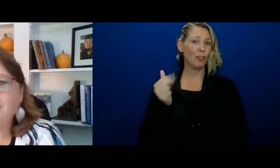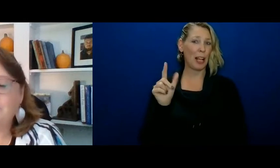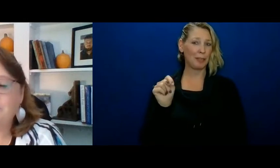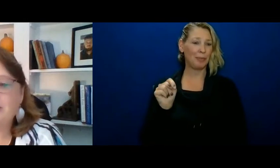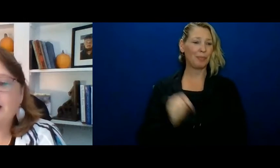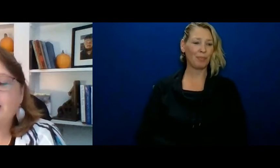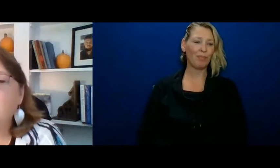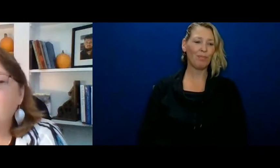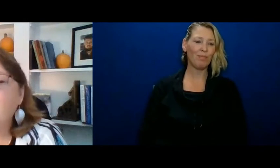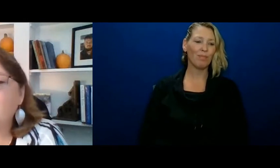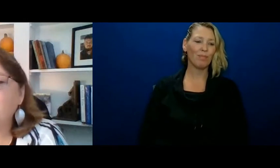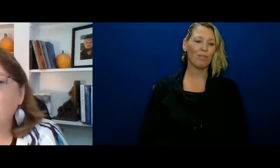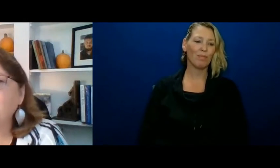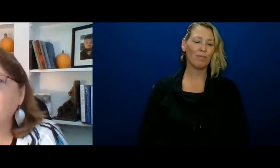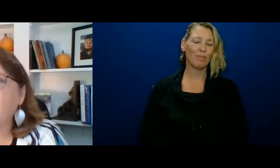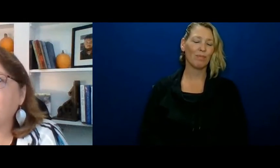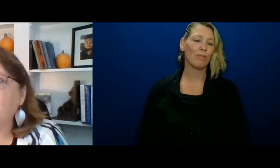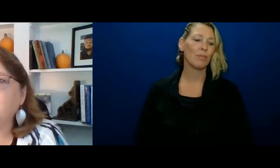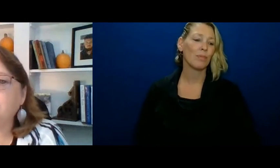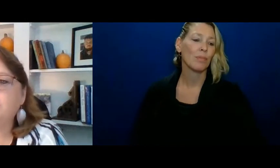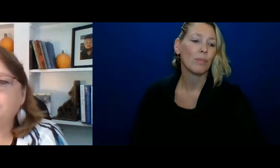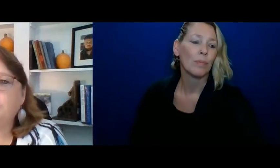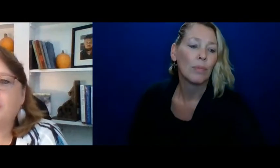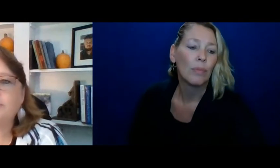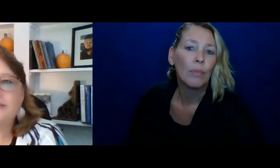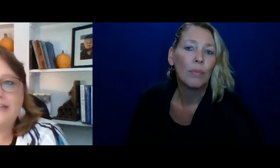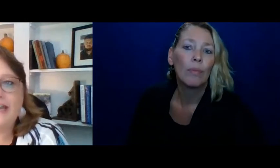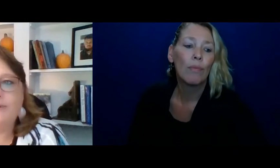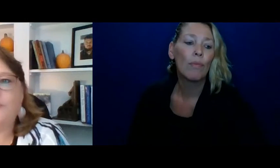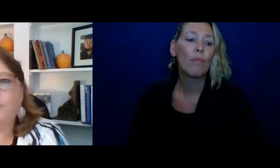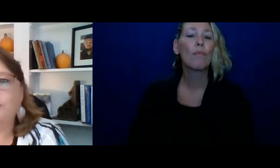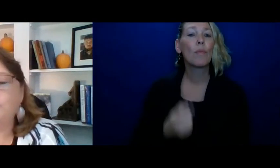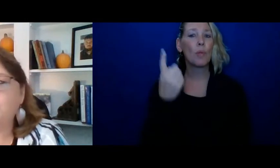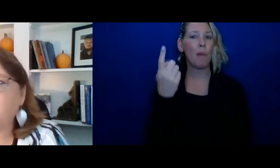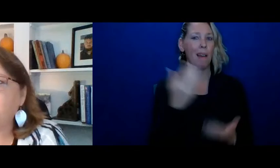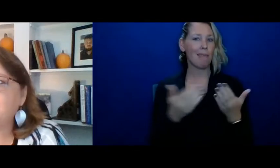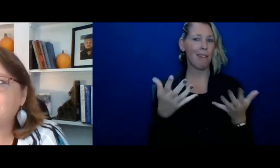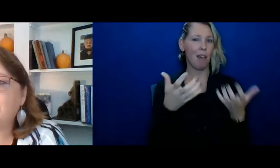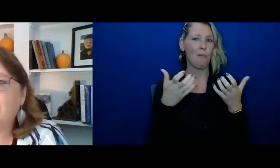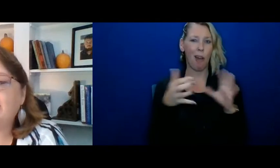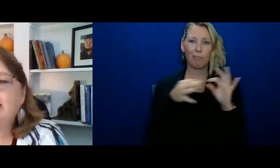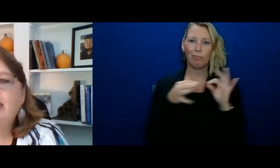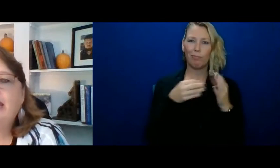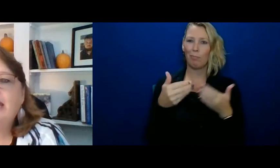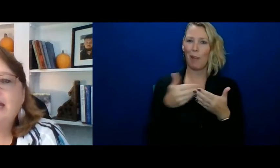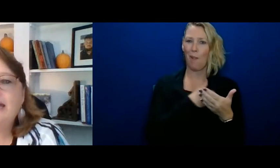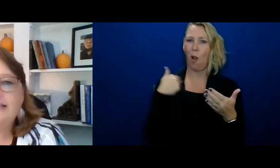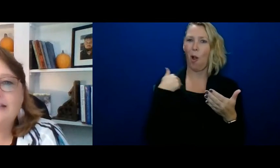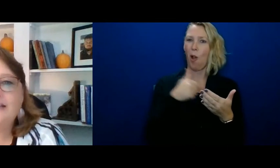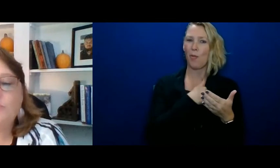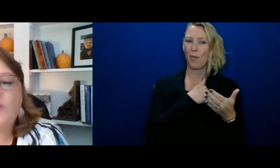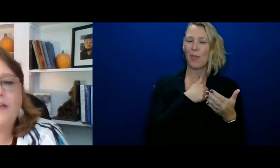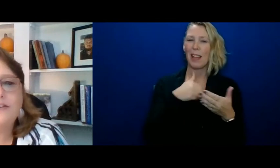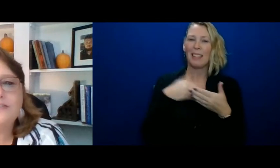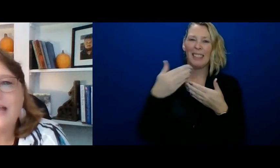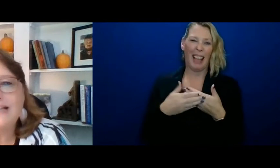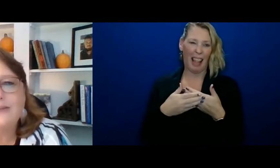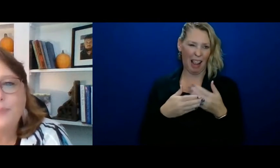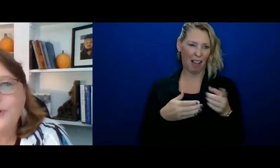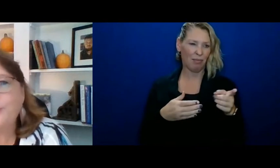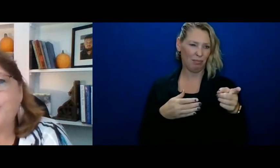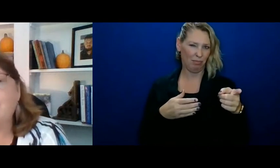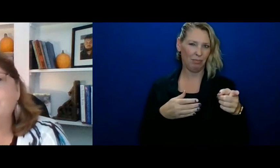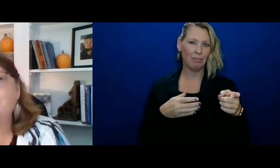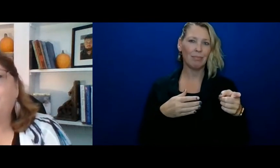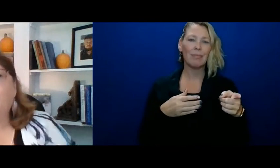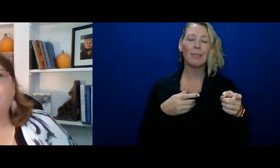Thank you, Emily. One thing I wanted to say before we moved off this slide is while there's lots